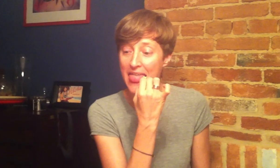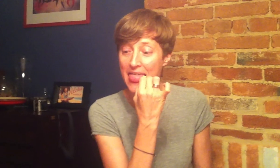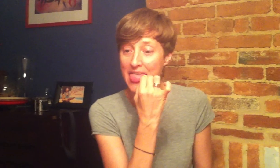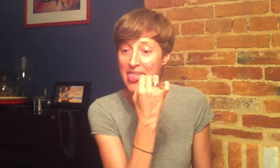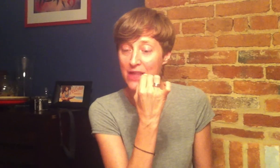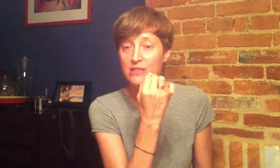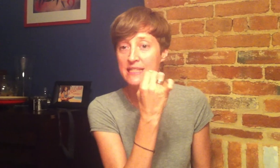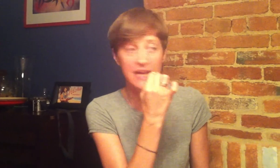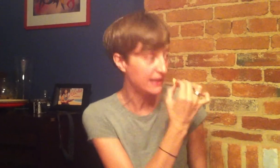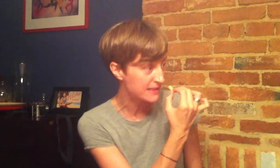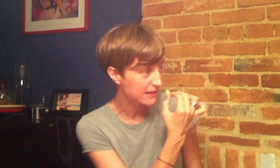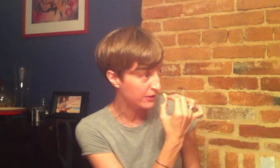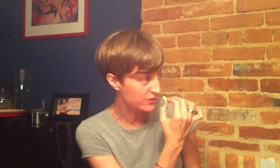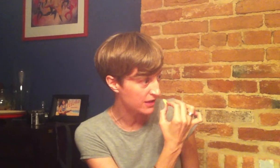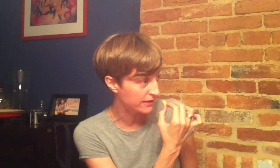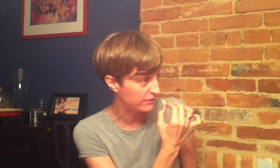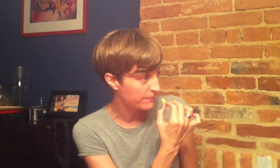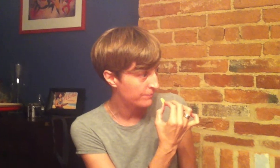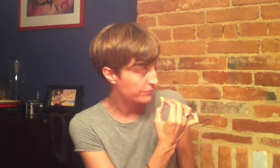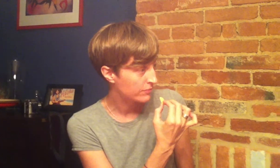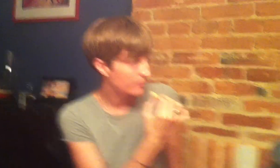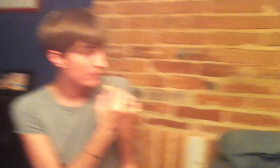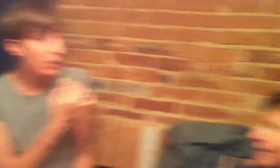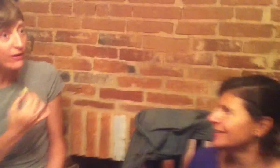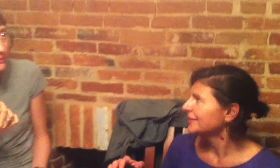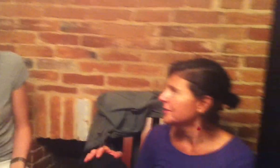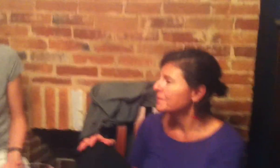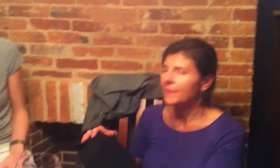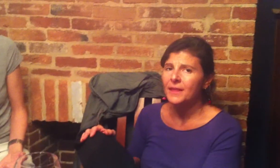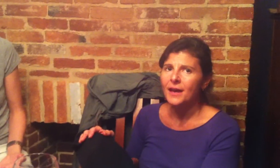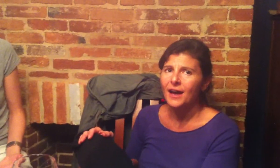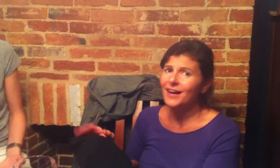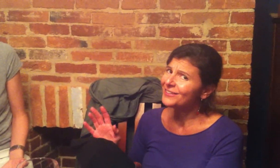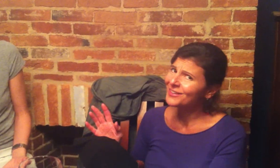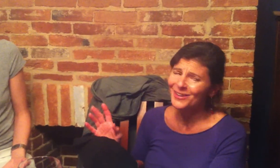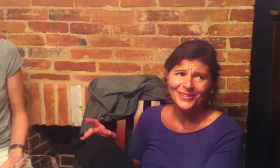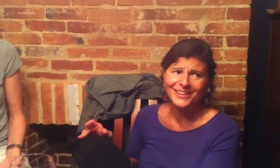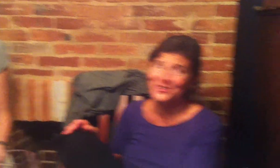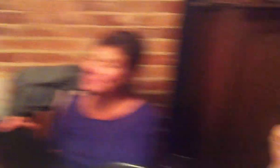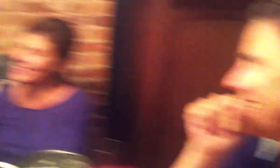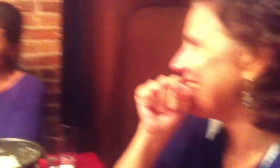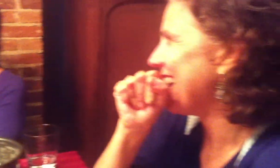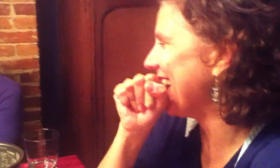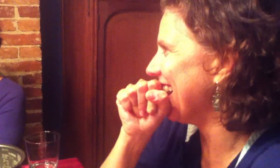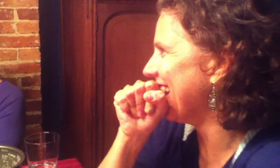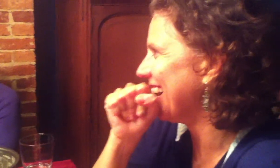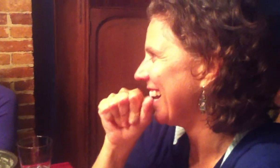you said it on your tongue. you, you, No, everybody can. I don't know about it. Oh, come on. You've never had a